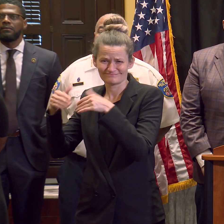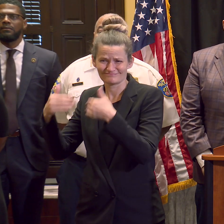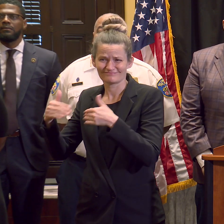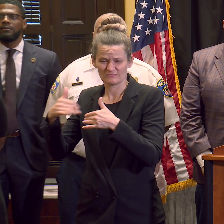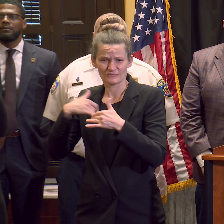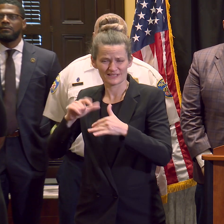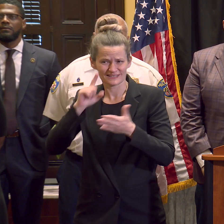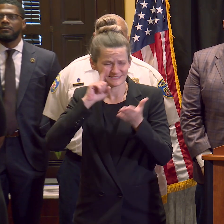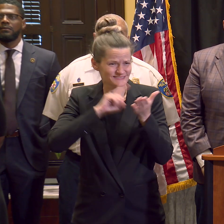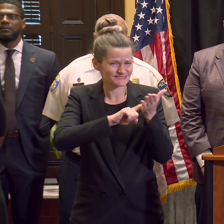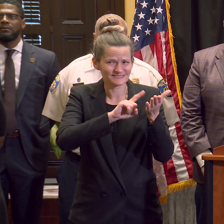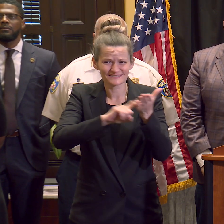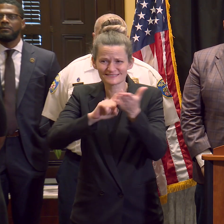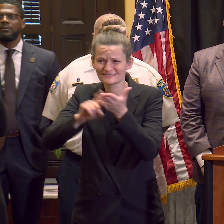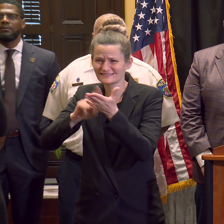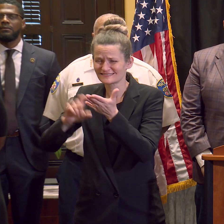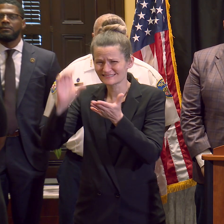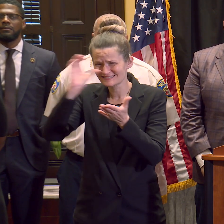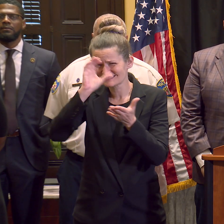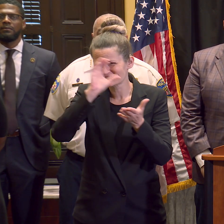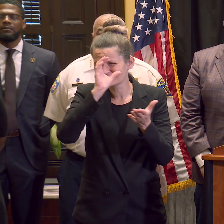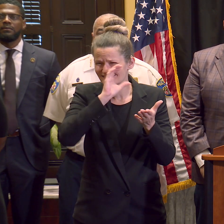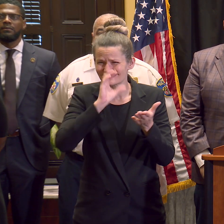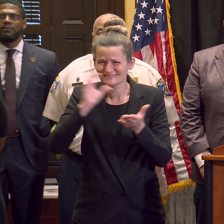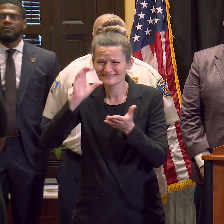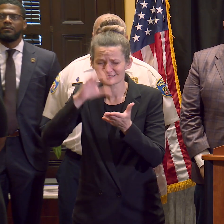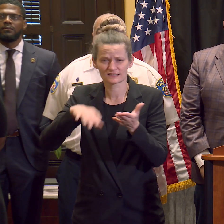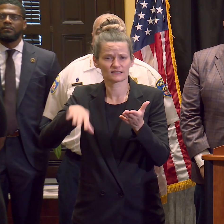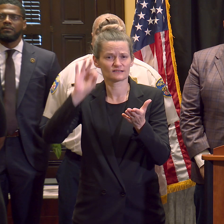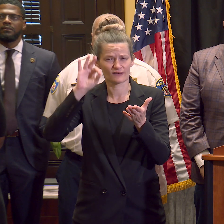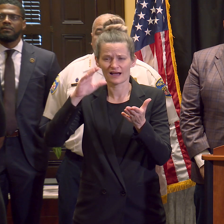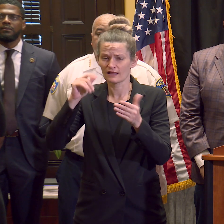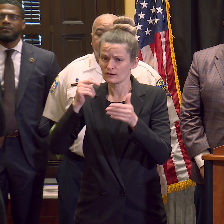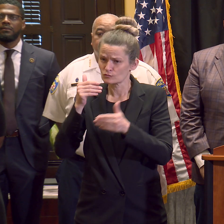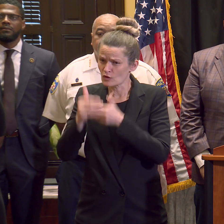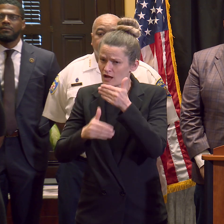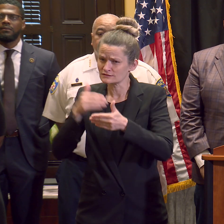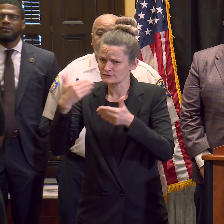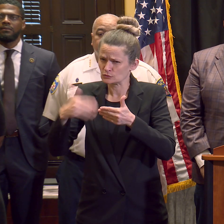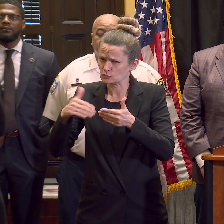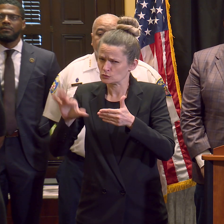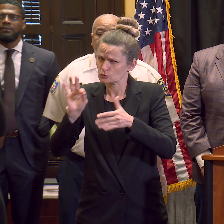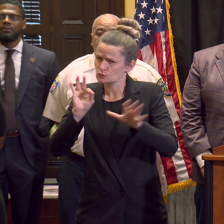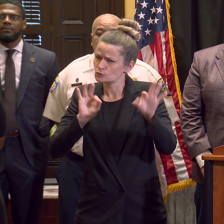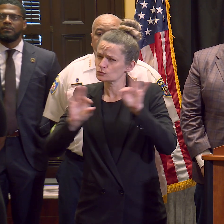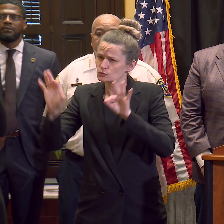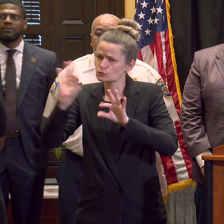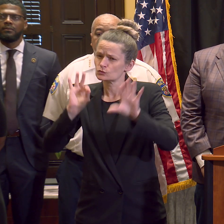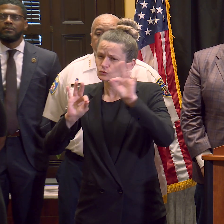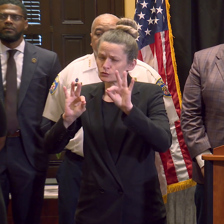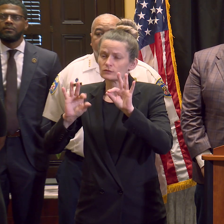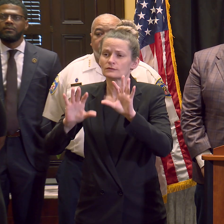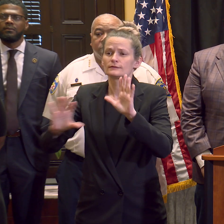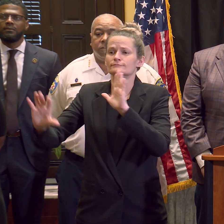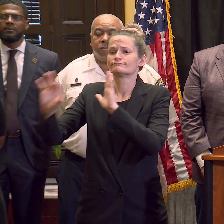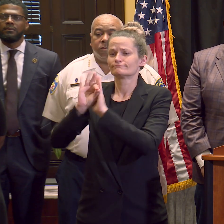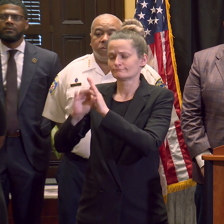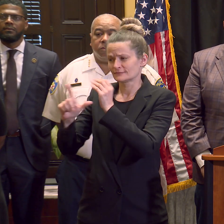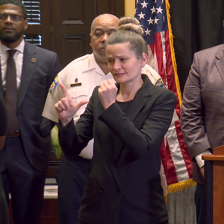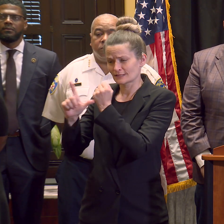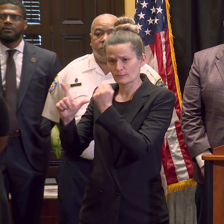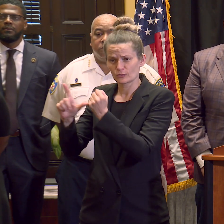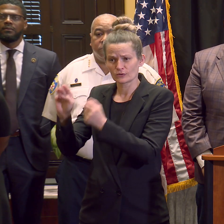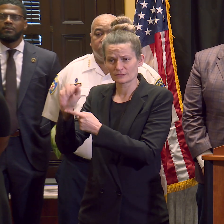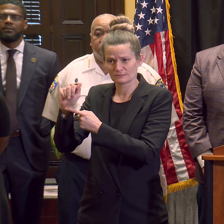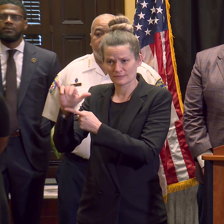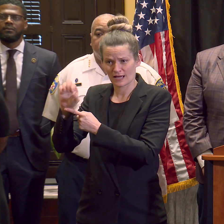highly selective process to identify our next Deputy Mayor. I made it clear that I wanted it to be